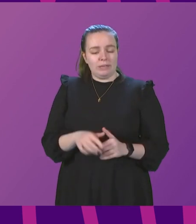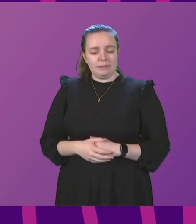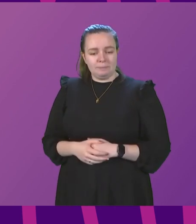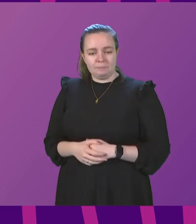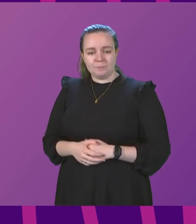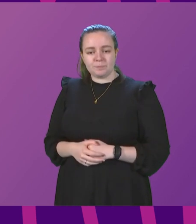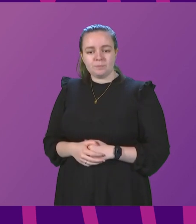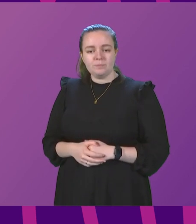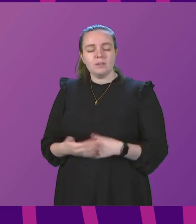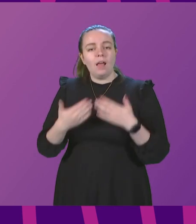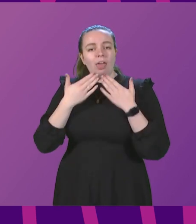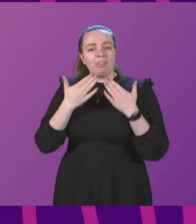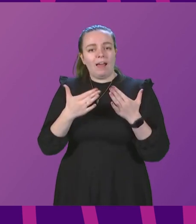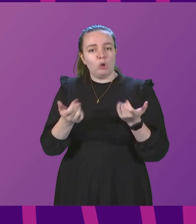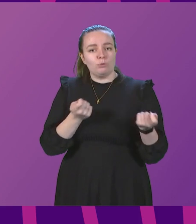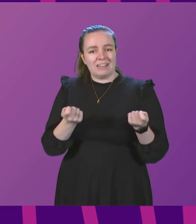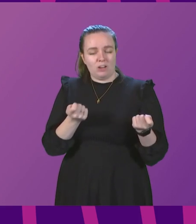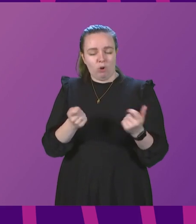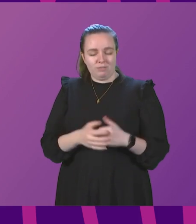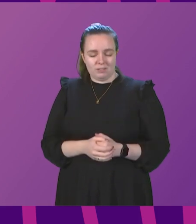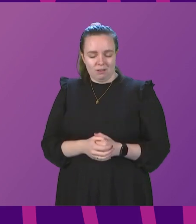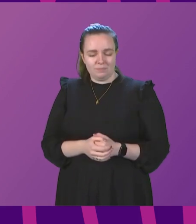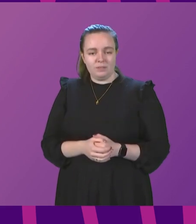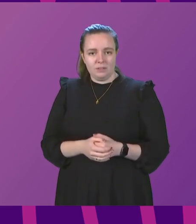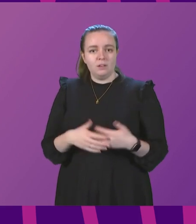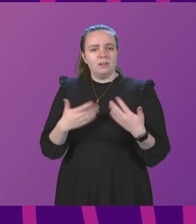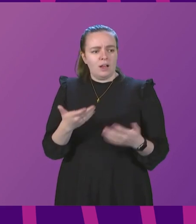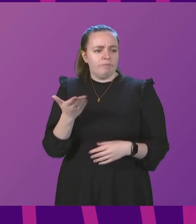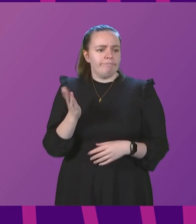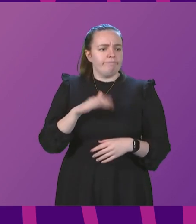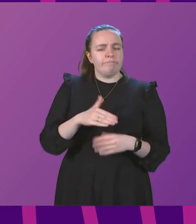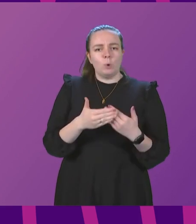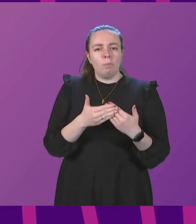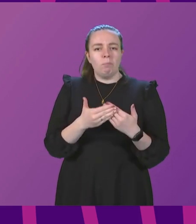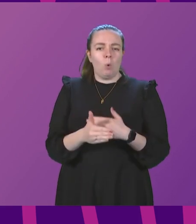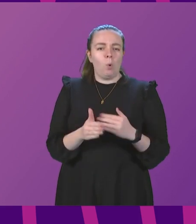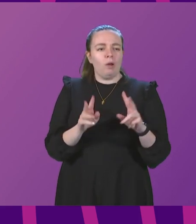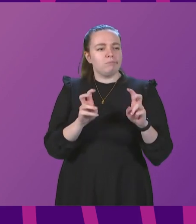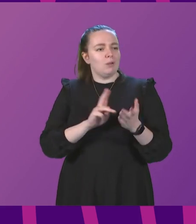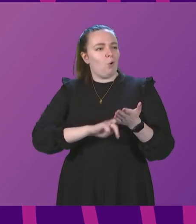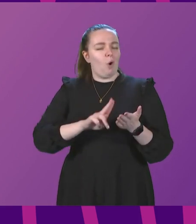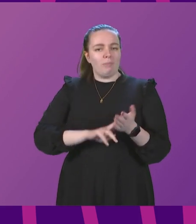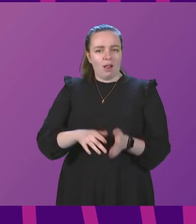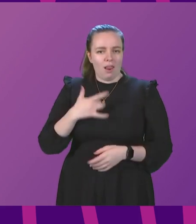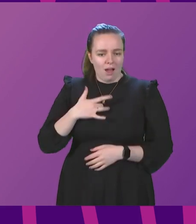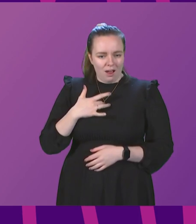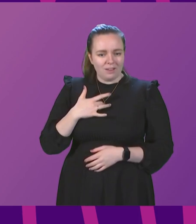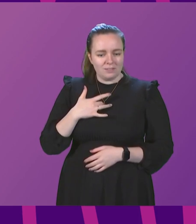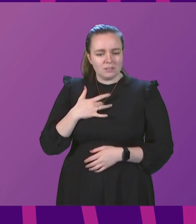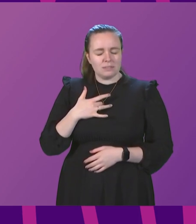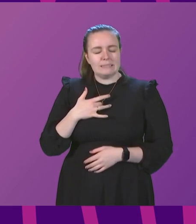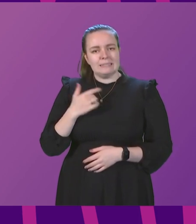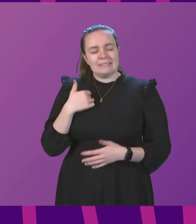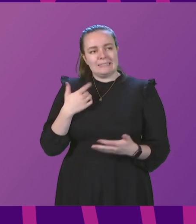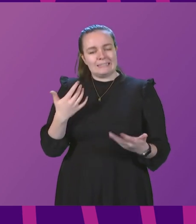McNeill. Thank you, presenting officer. As we return to a much greater degree of normality in our lives, thoughts inevitably turn